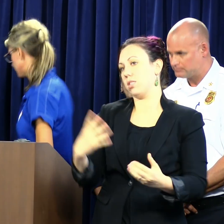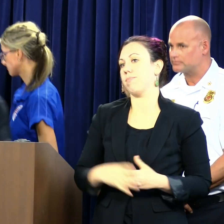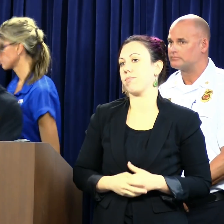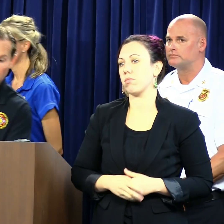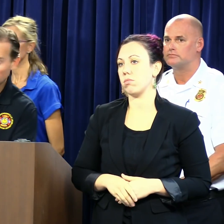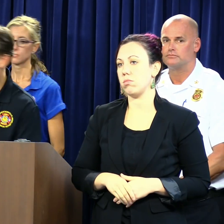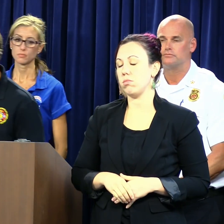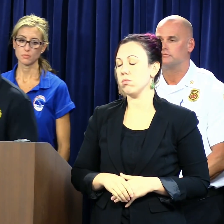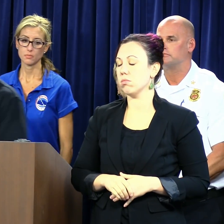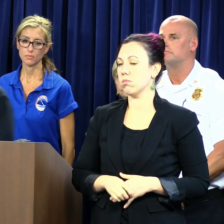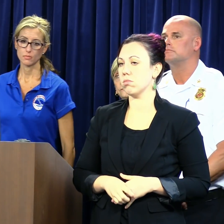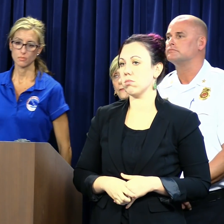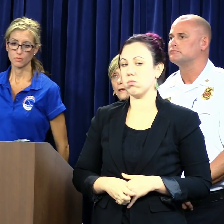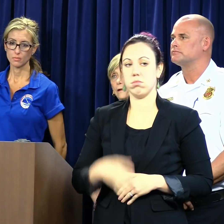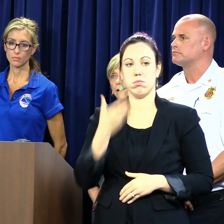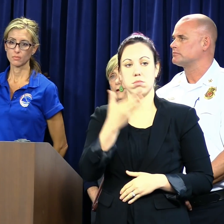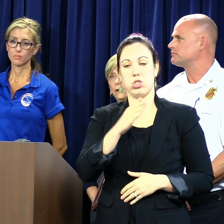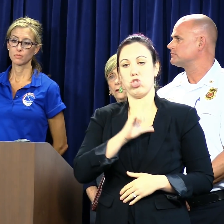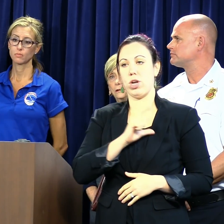Sheriff?